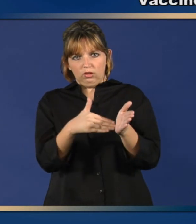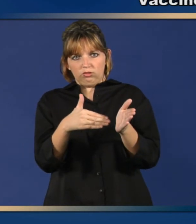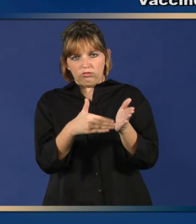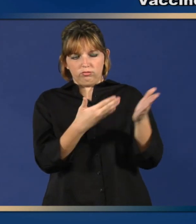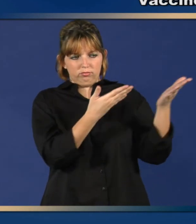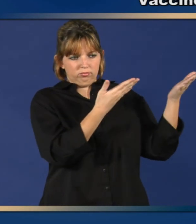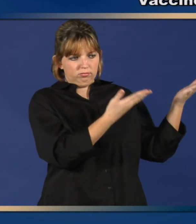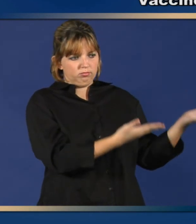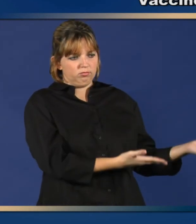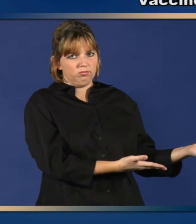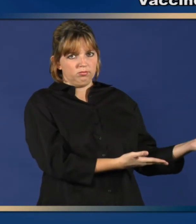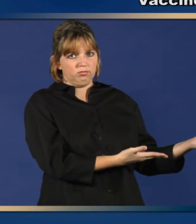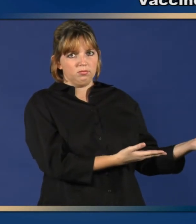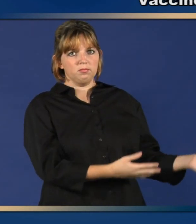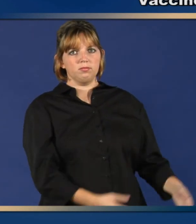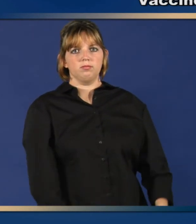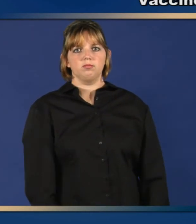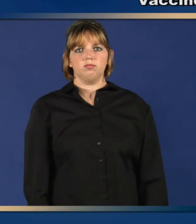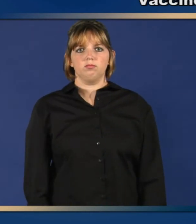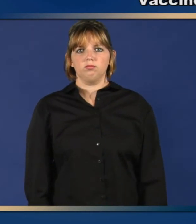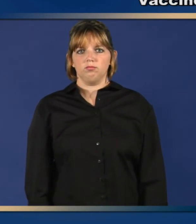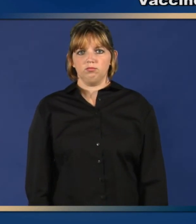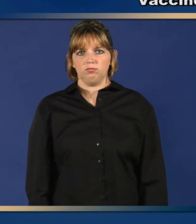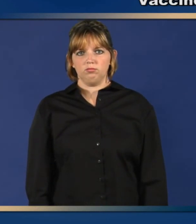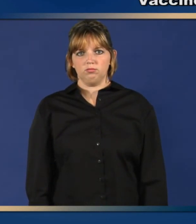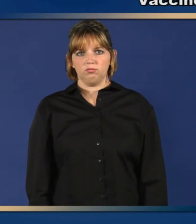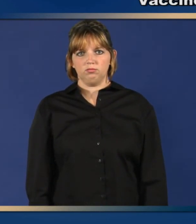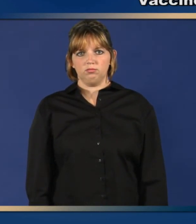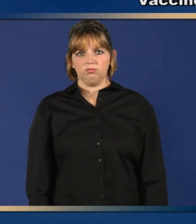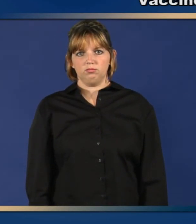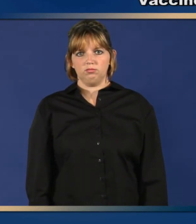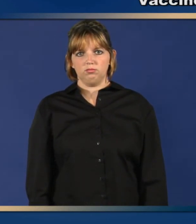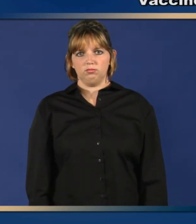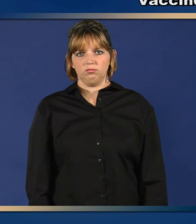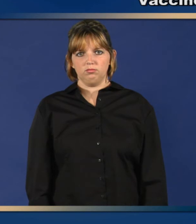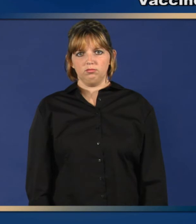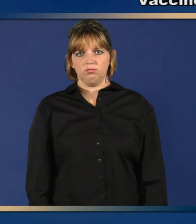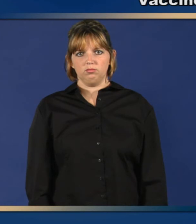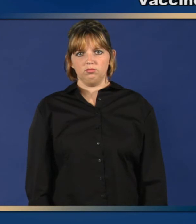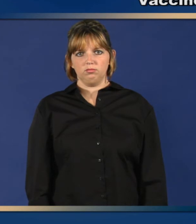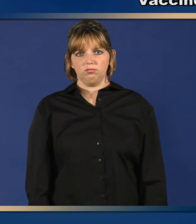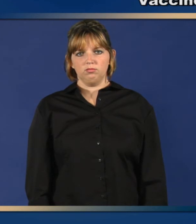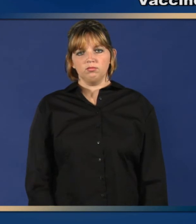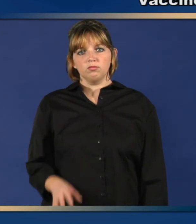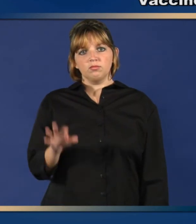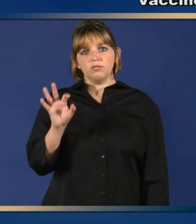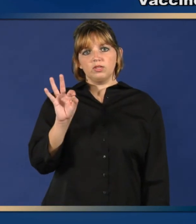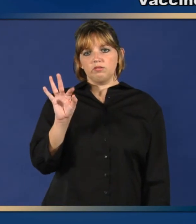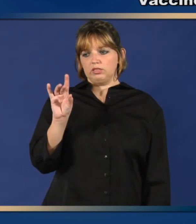.cispimmunize